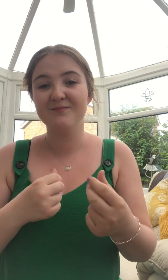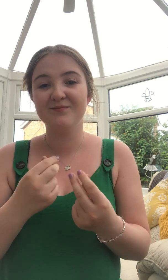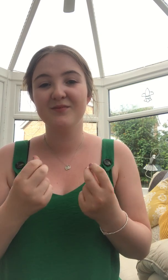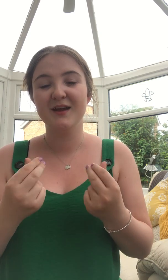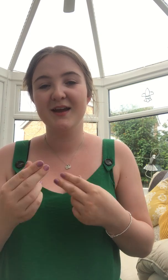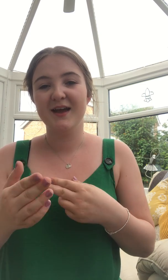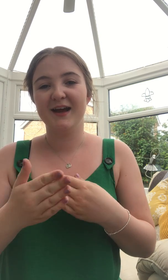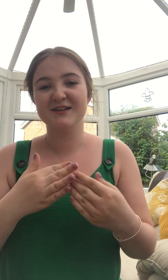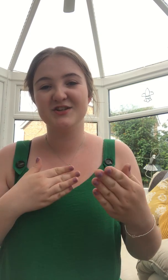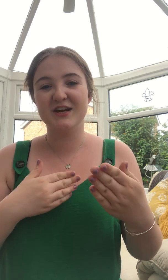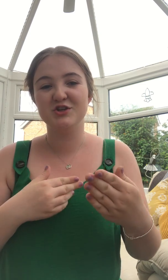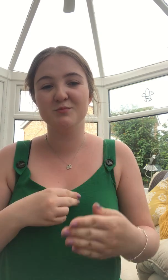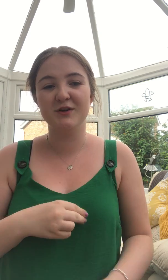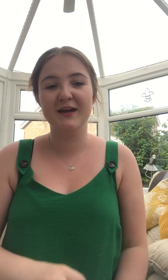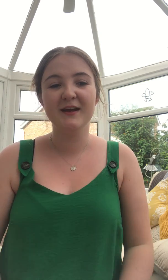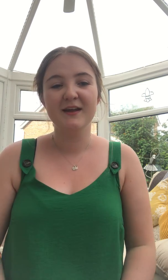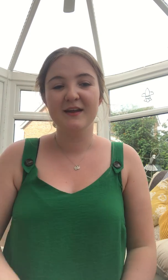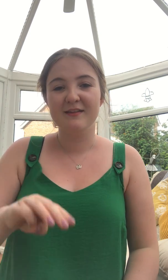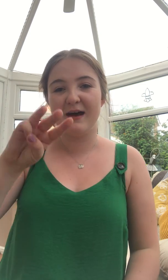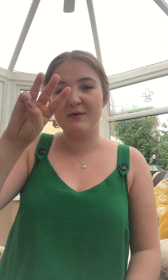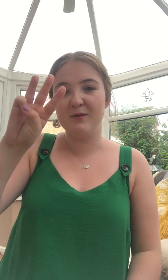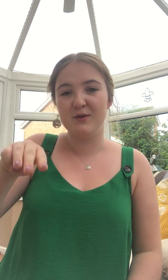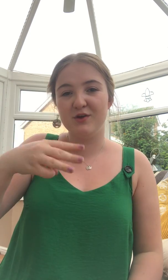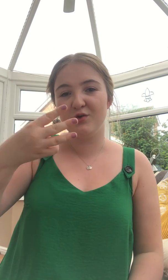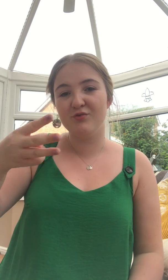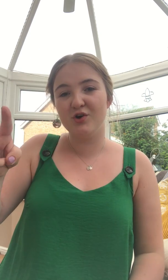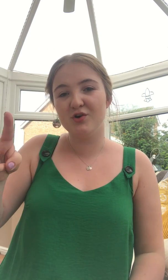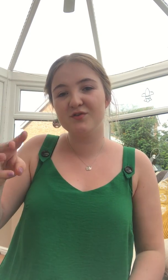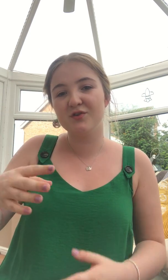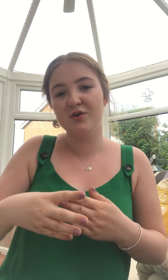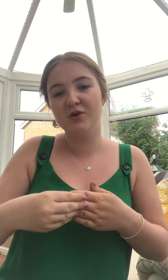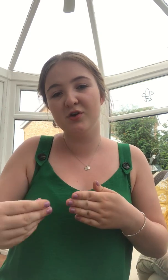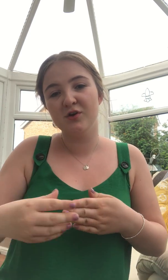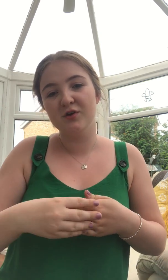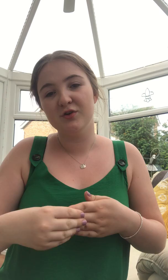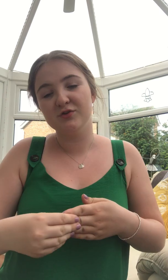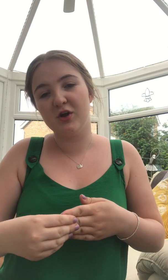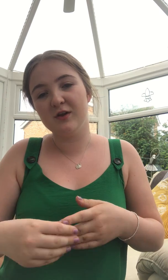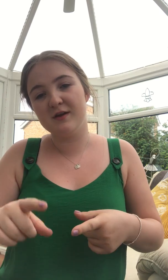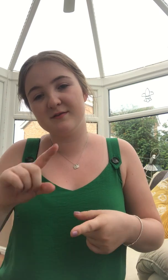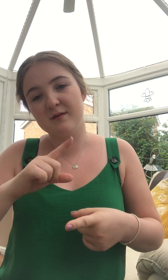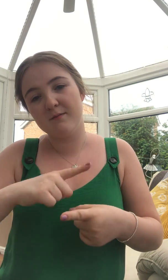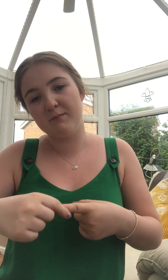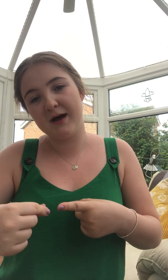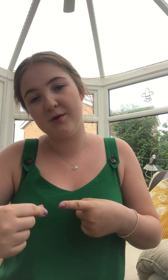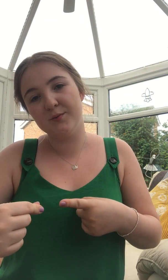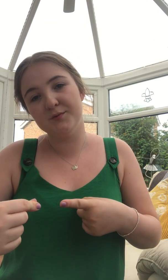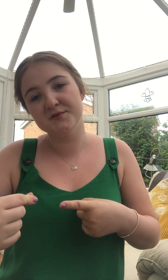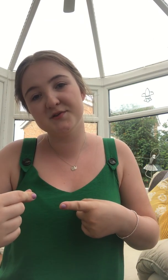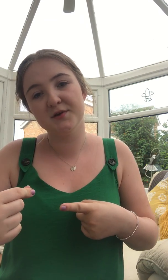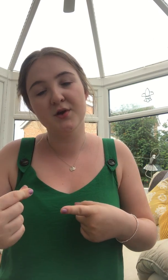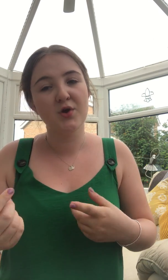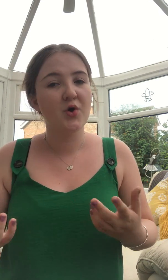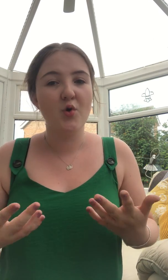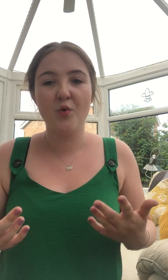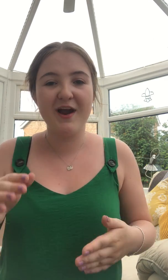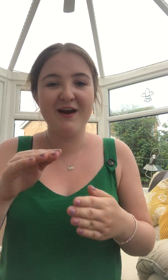exchange money money that might be euros dollars pounds wherever